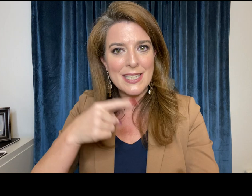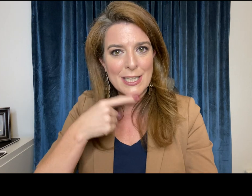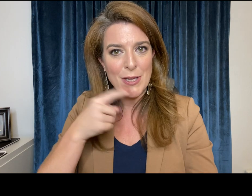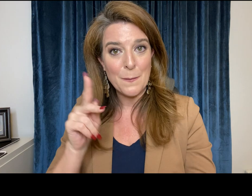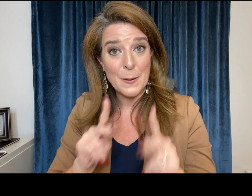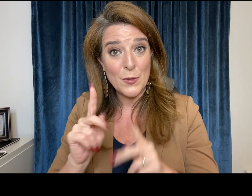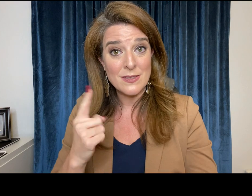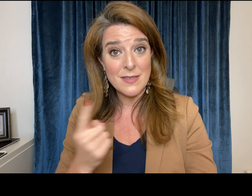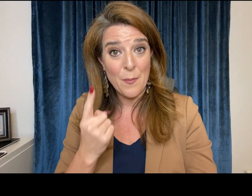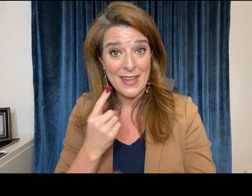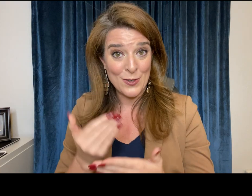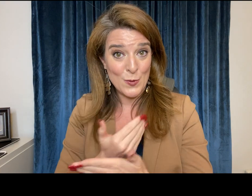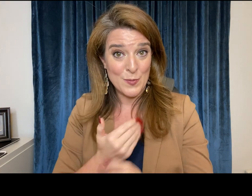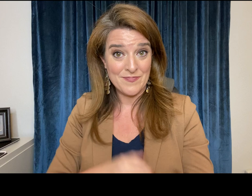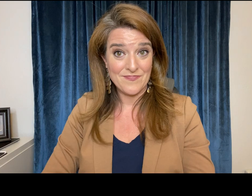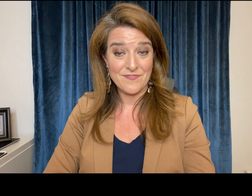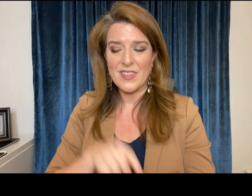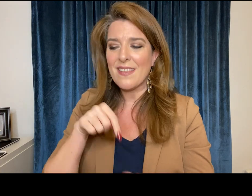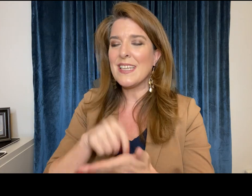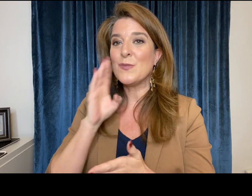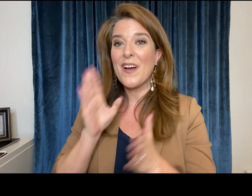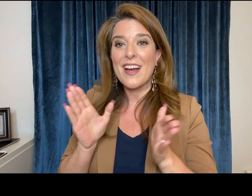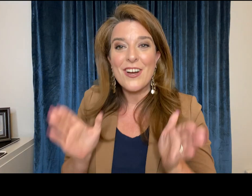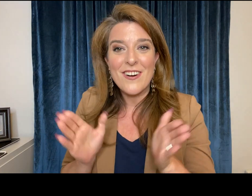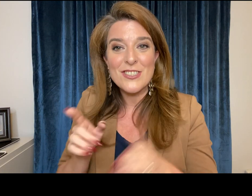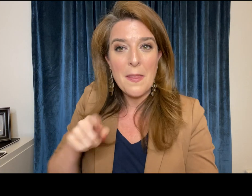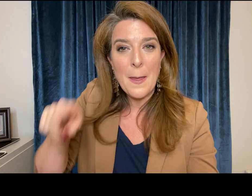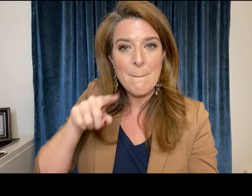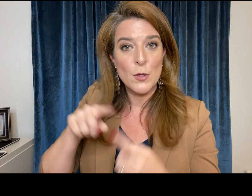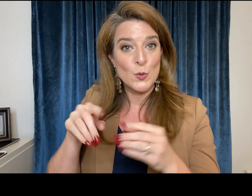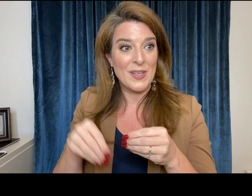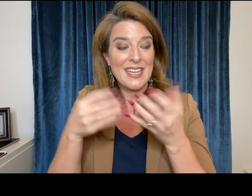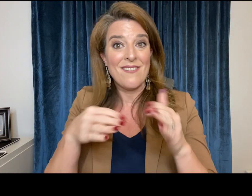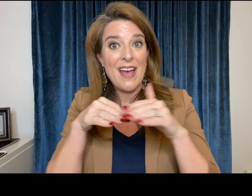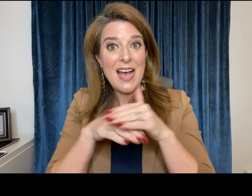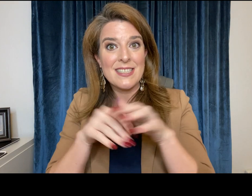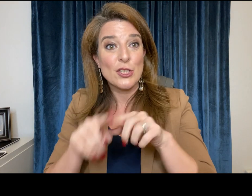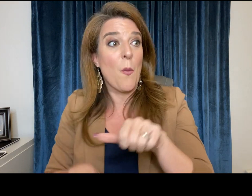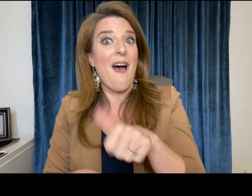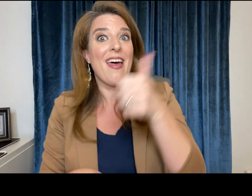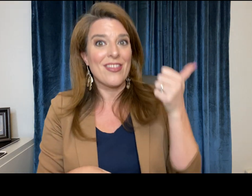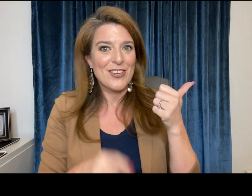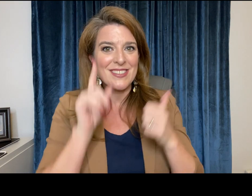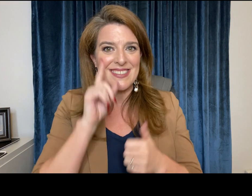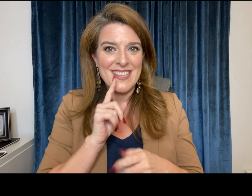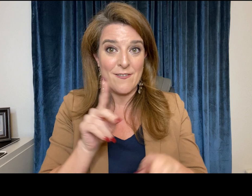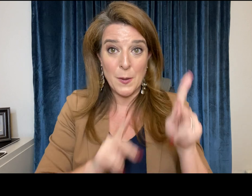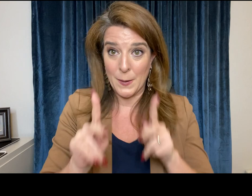you're teaching hearing people something new this will encourage them to provide access to